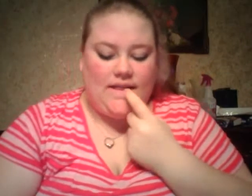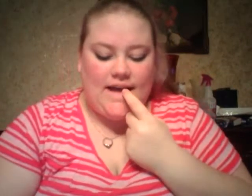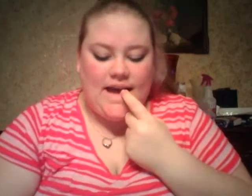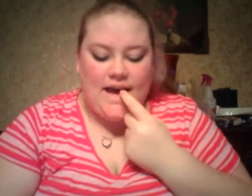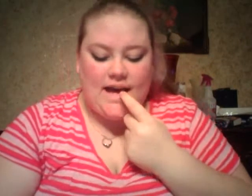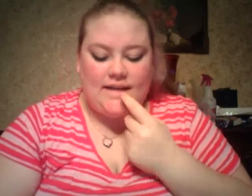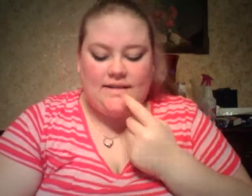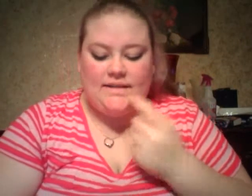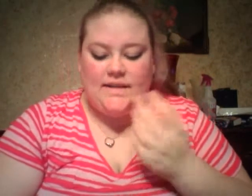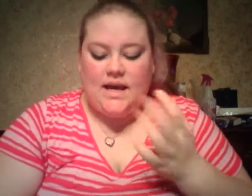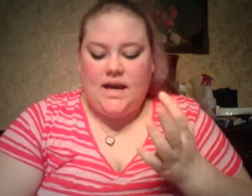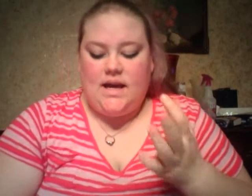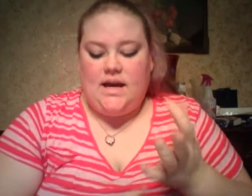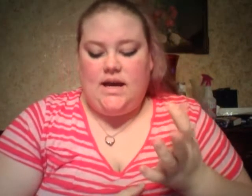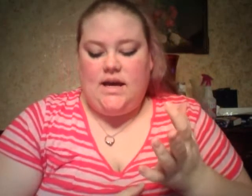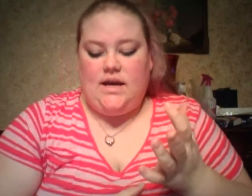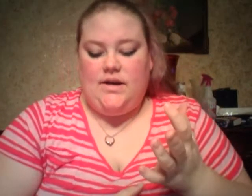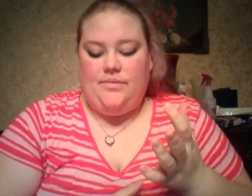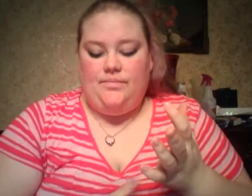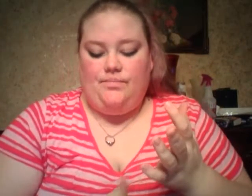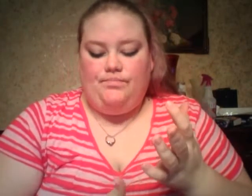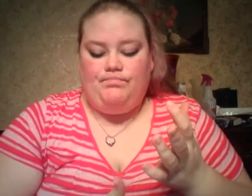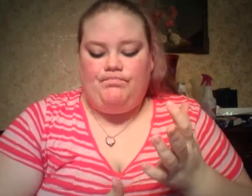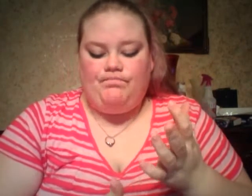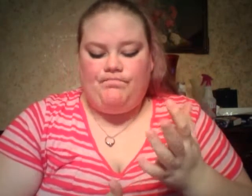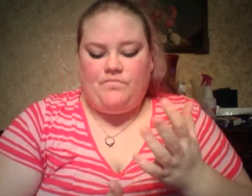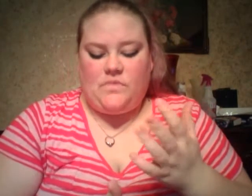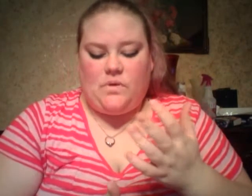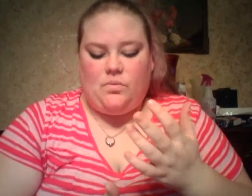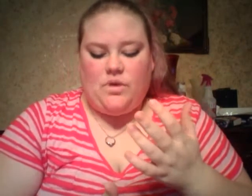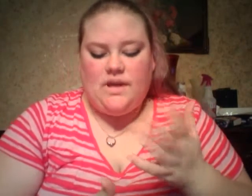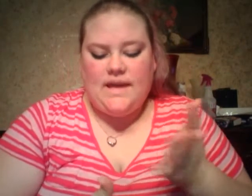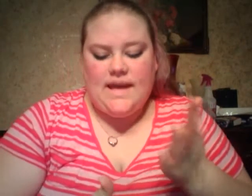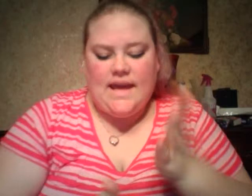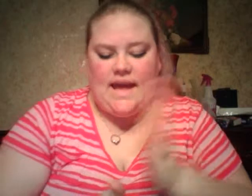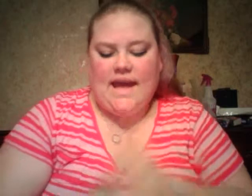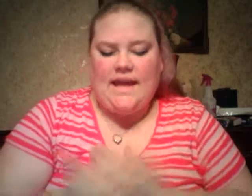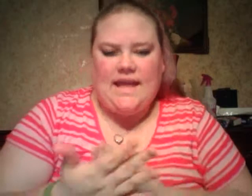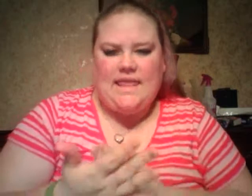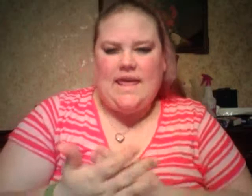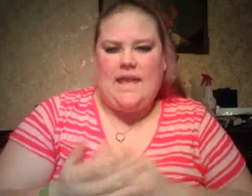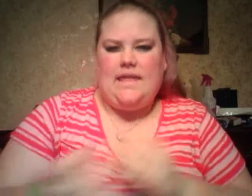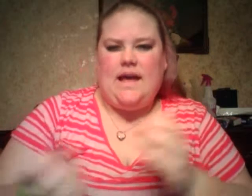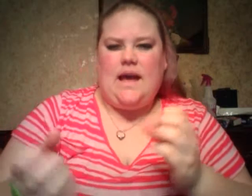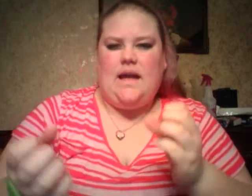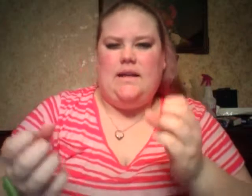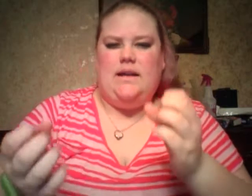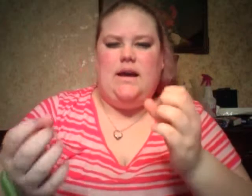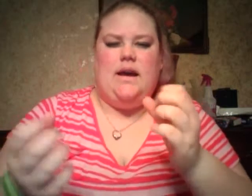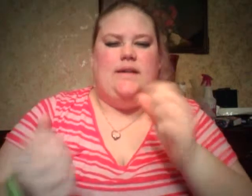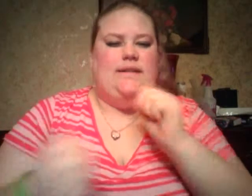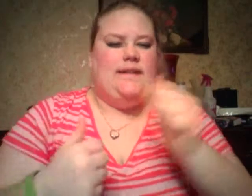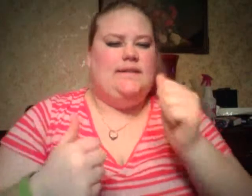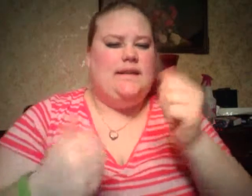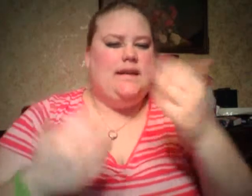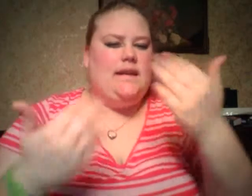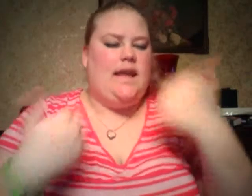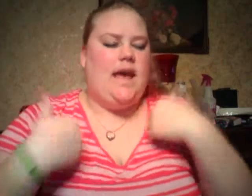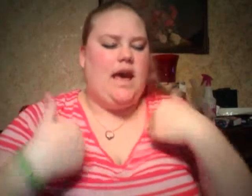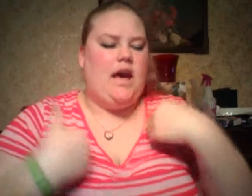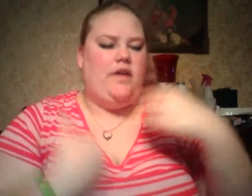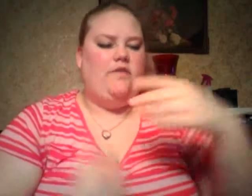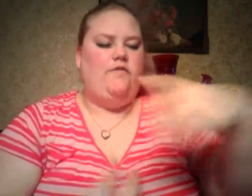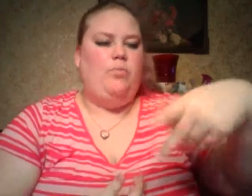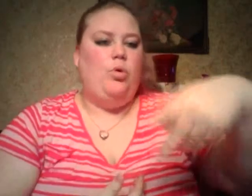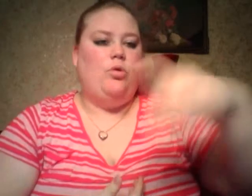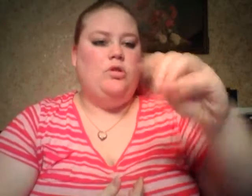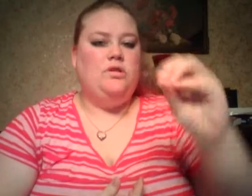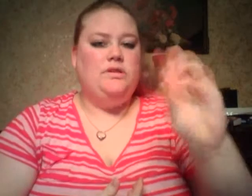glass, really anything that doesn't have pores.